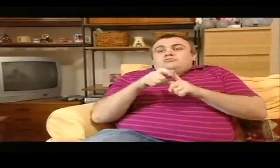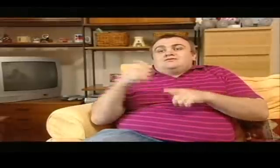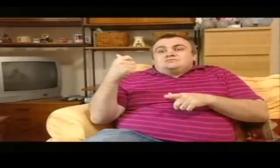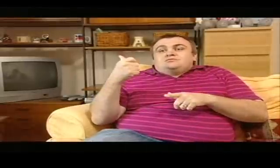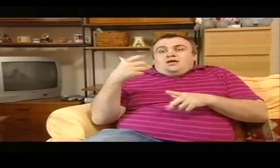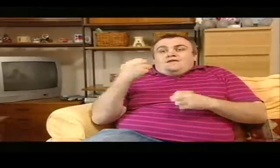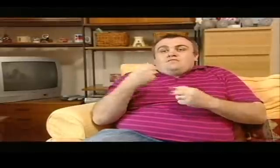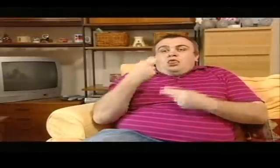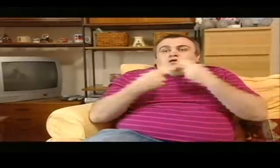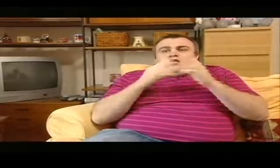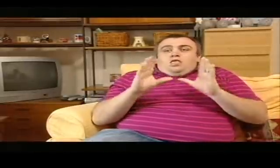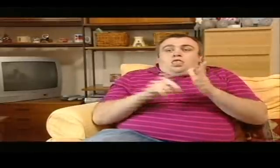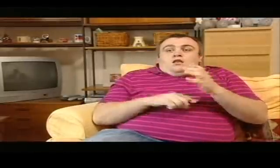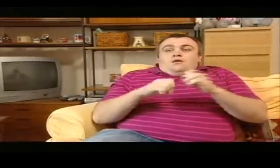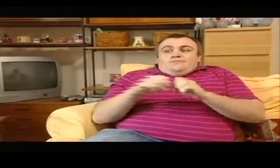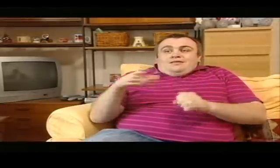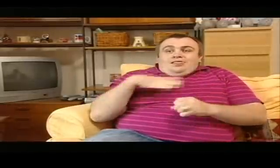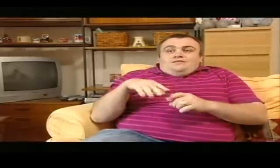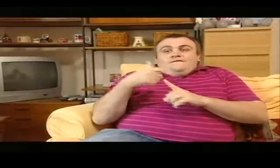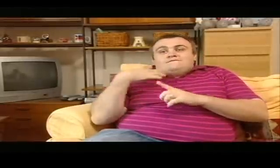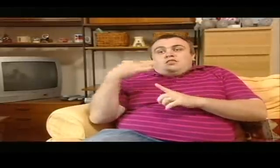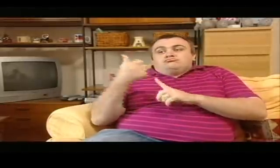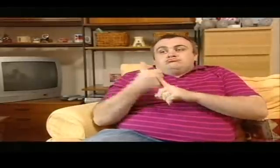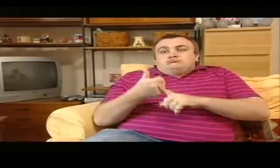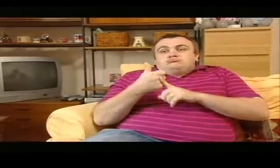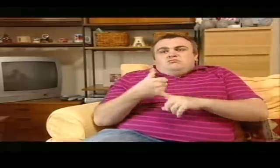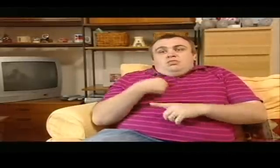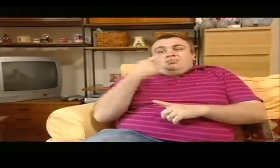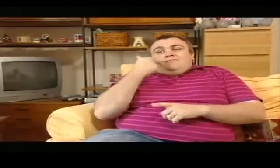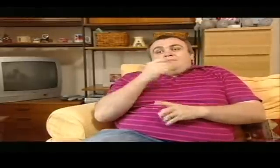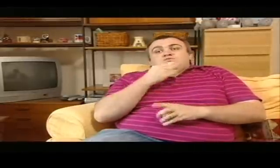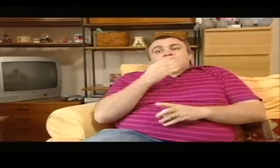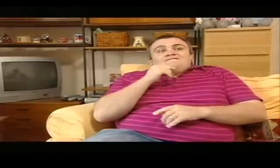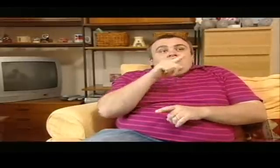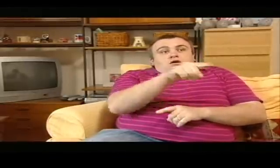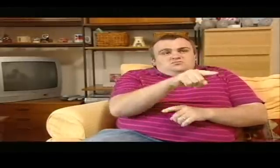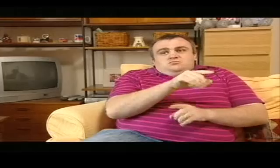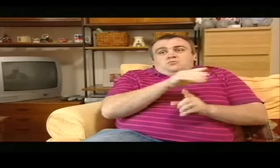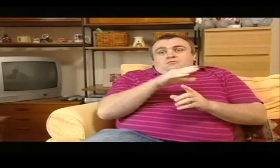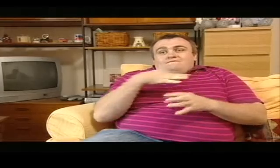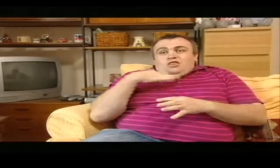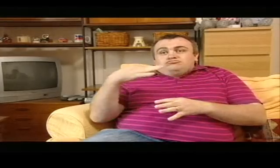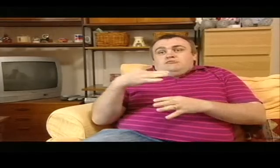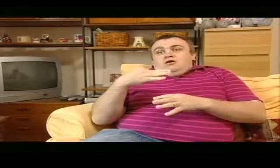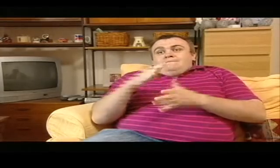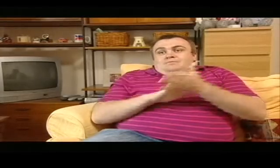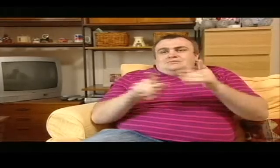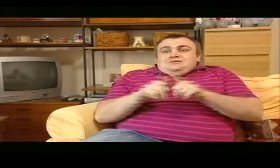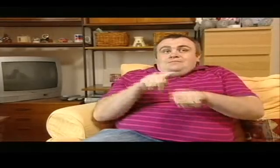Rad have a lunch club, and I knew that they needed volunteers. So I thought it might be useful for Paz to do volunteer